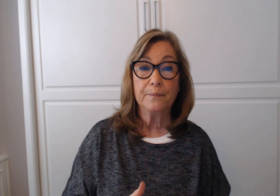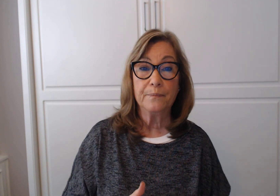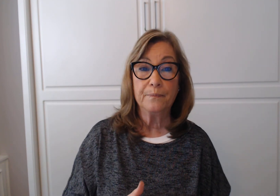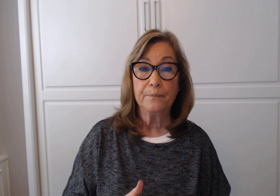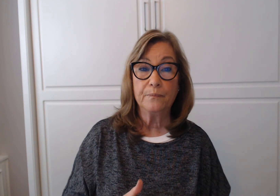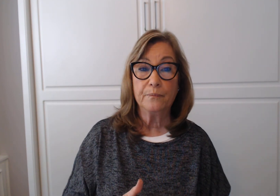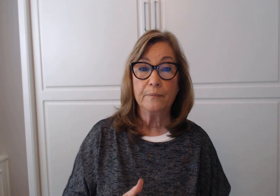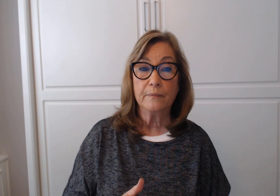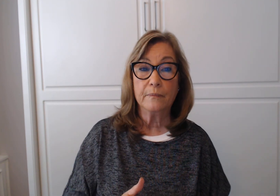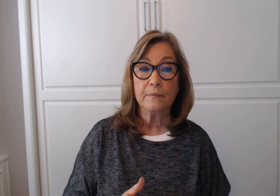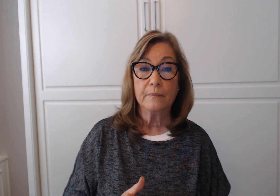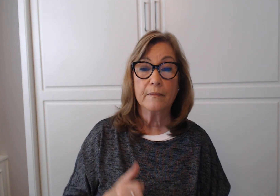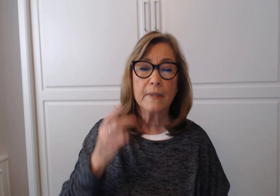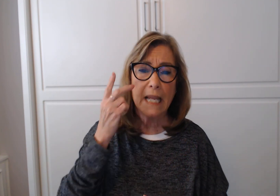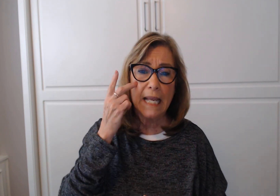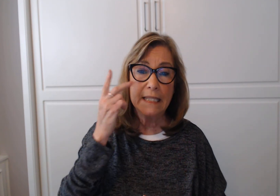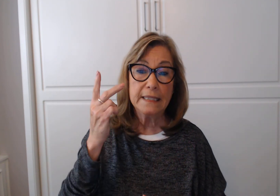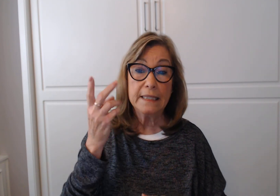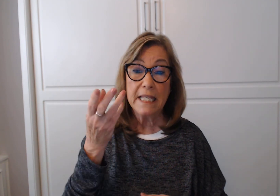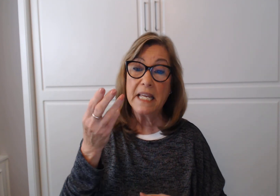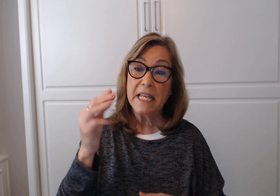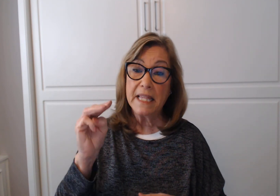See them around the neighborhood.